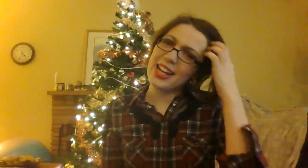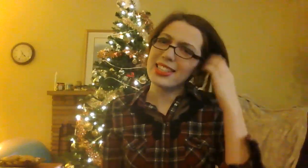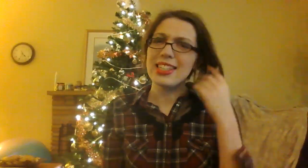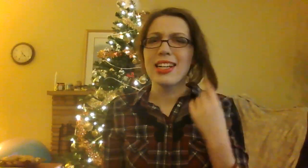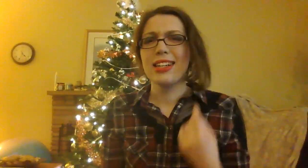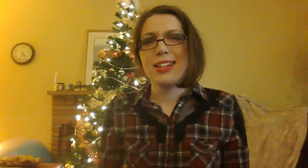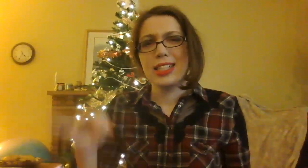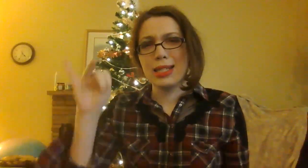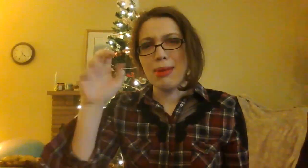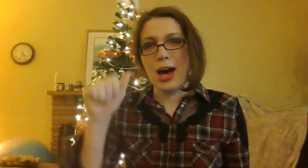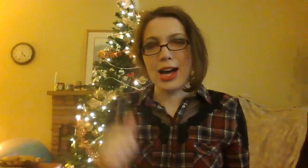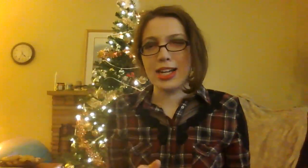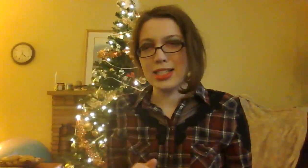Tim Hawkins